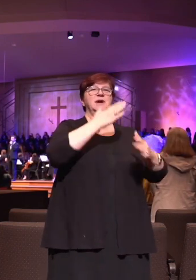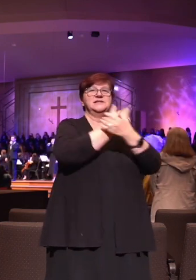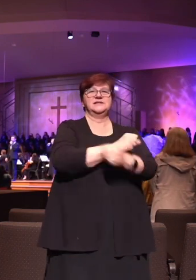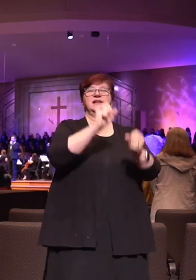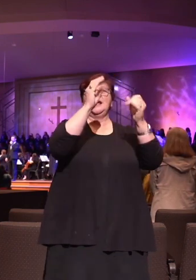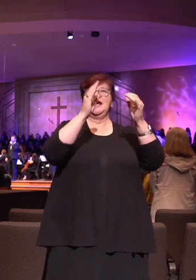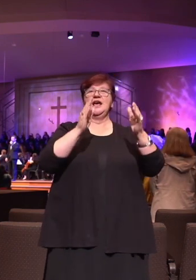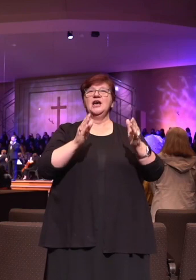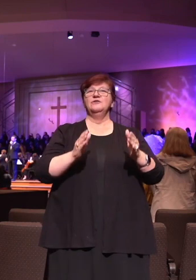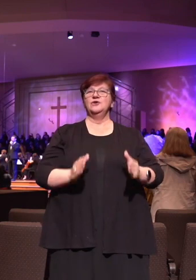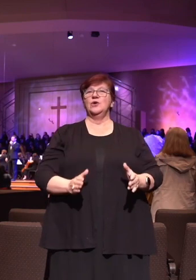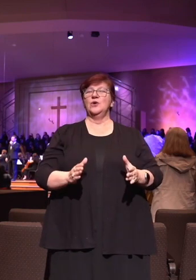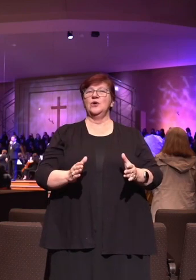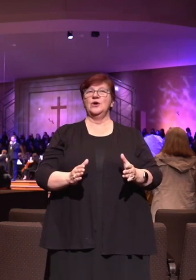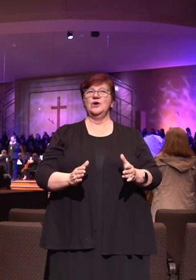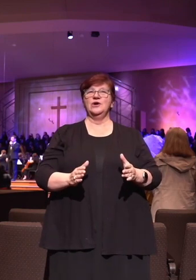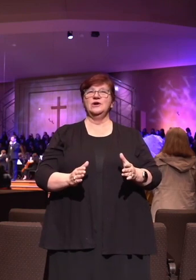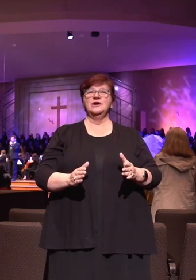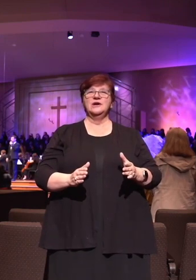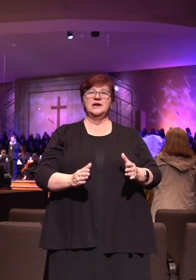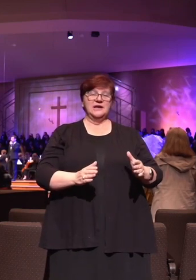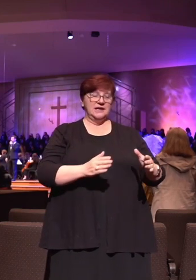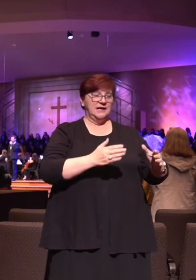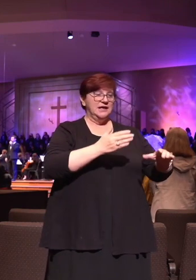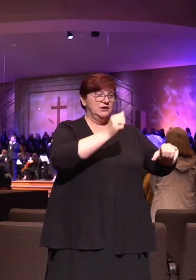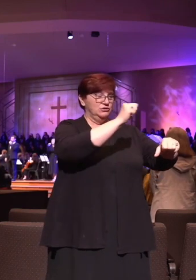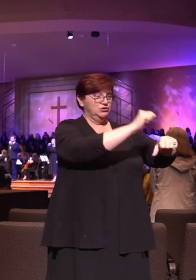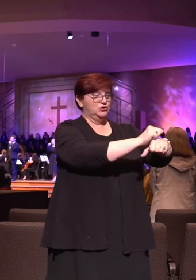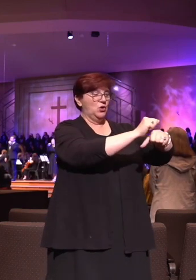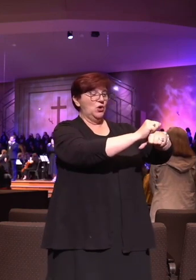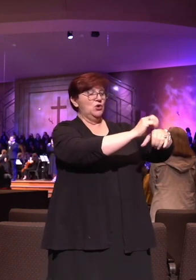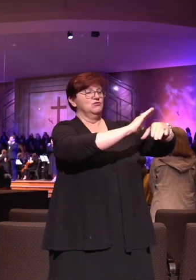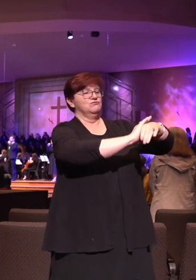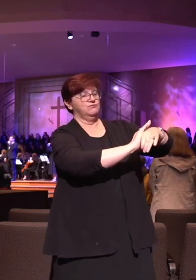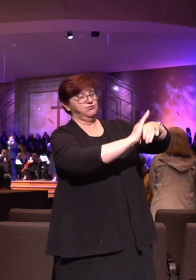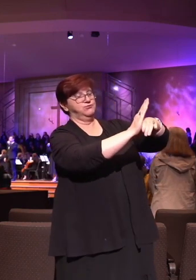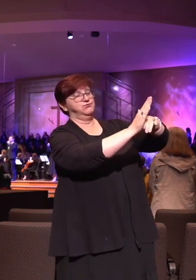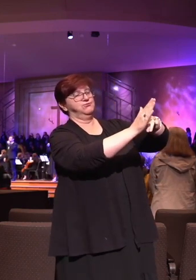Savior. He arose, hallelujah,